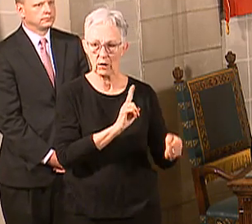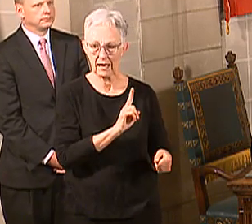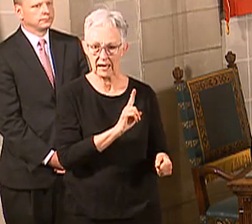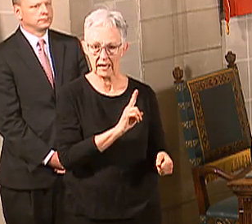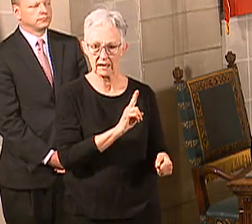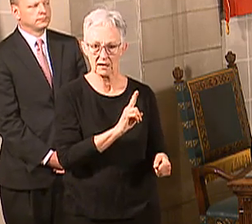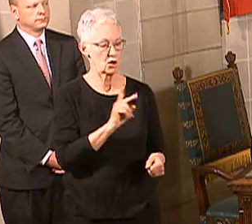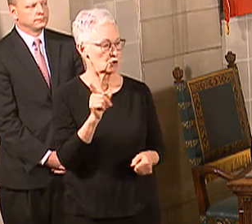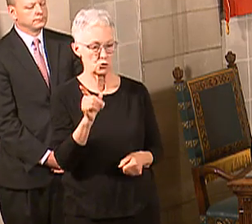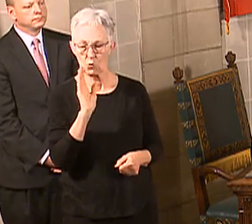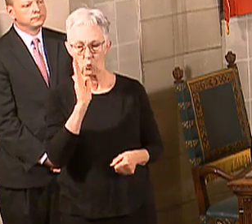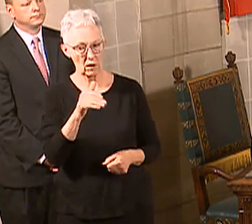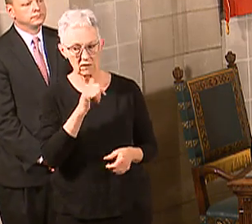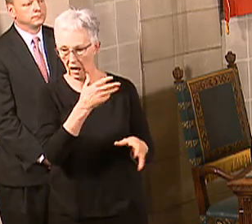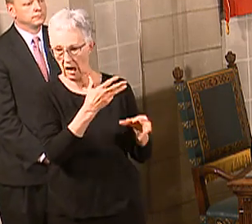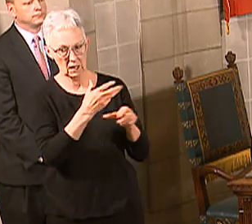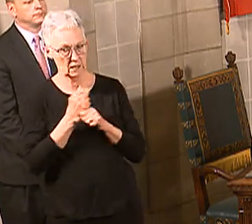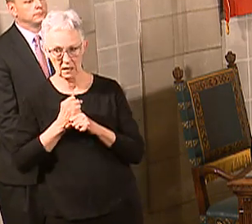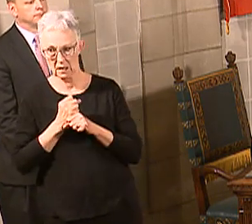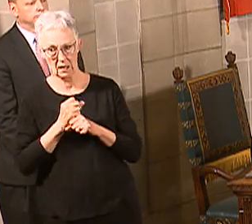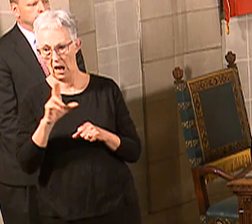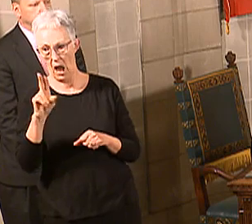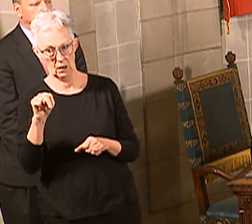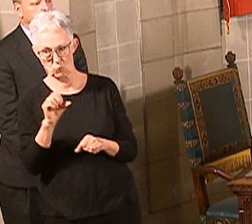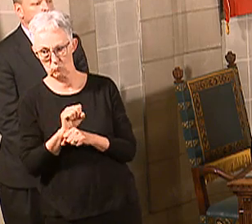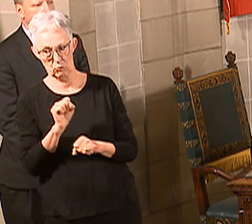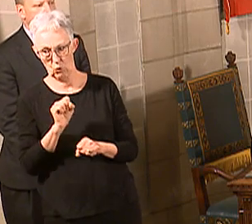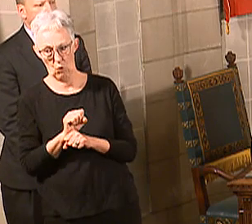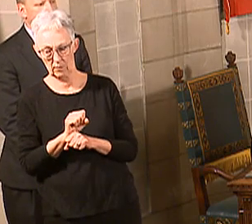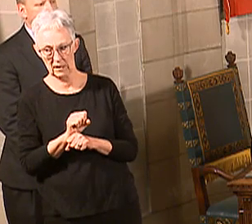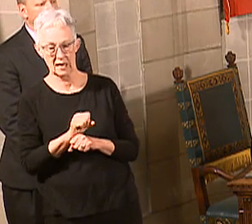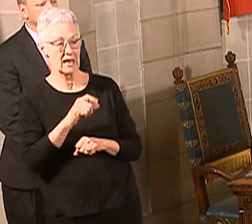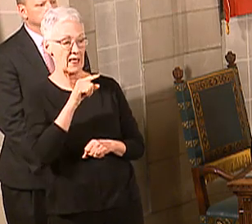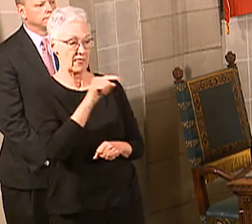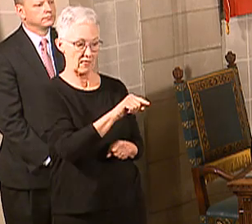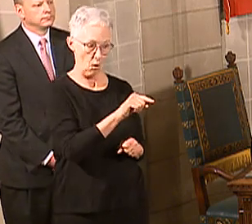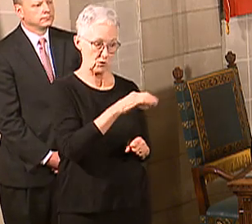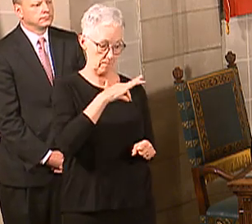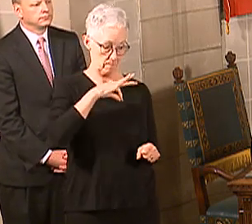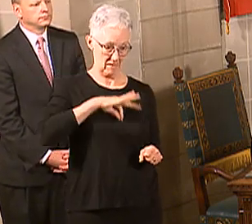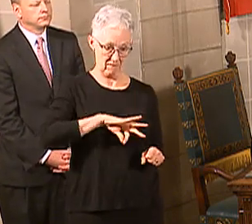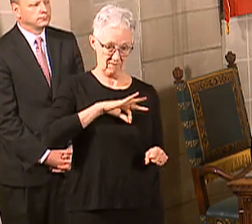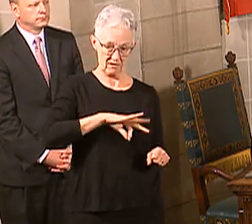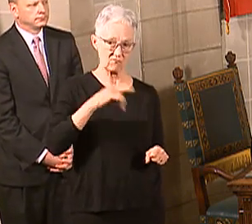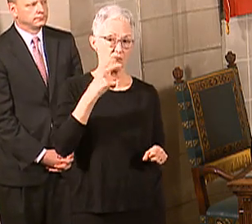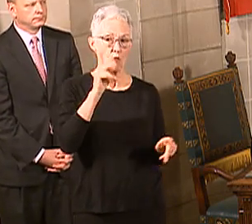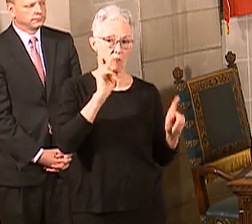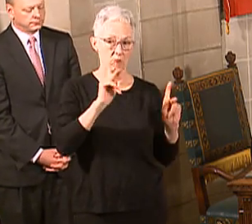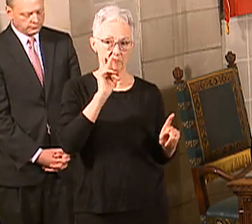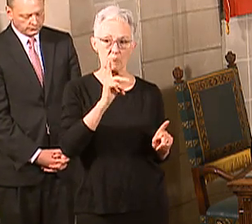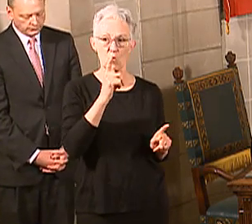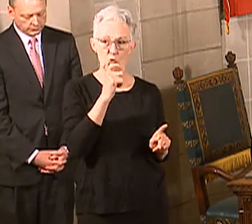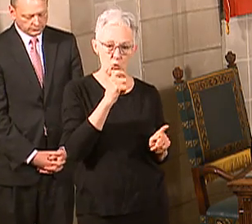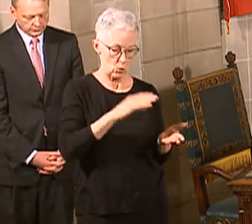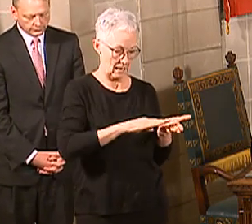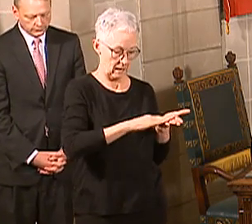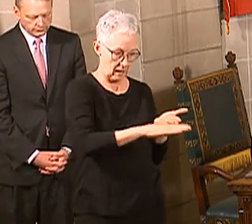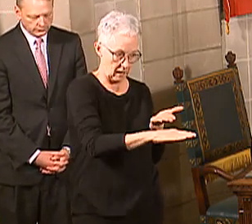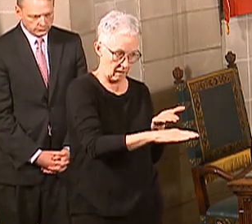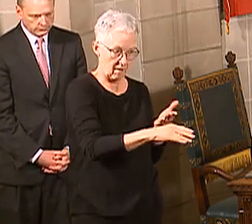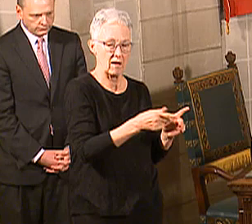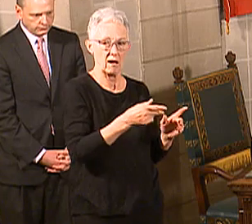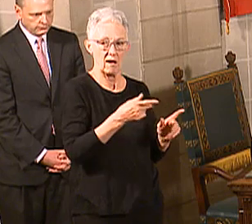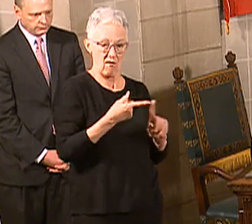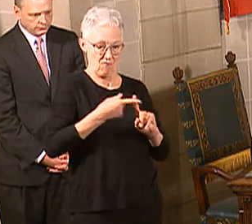people who have been laid off because of the coronavirus, not for somebody who has quit, so I want to make that very clear, and if you have been laid off